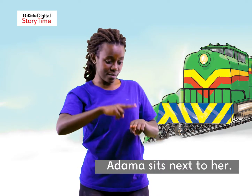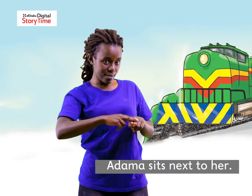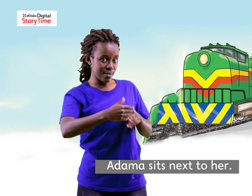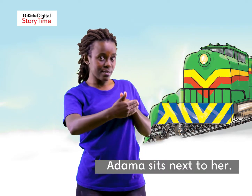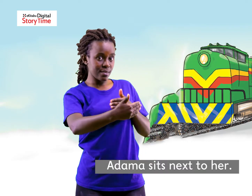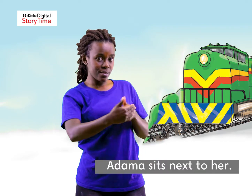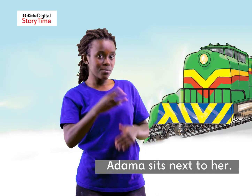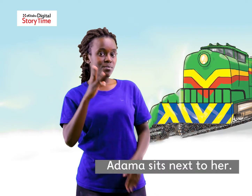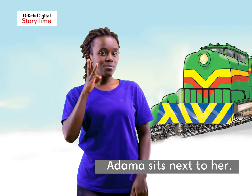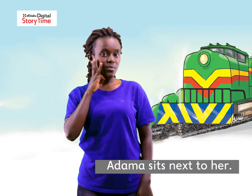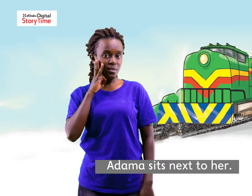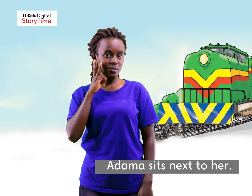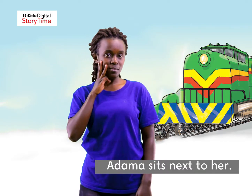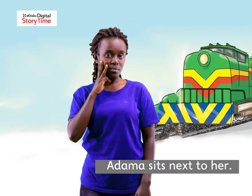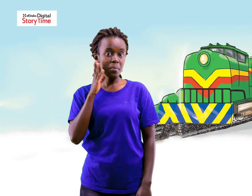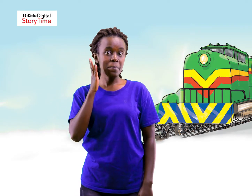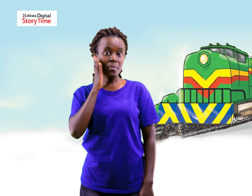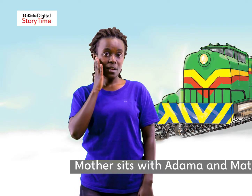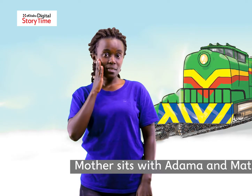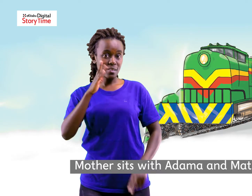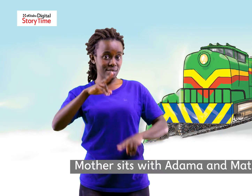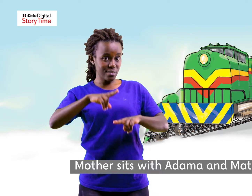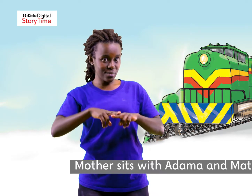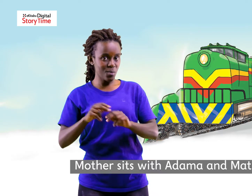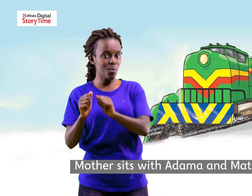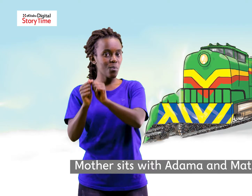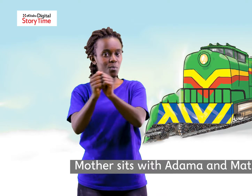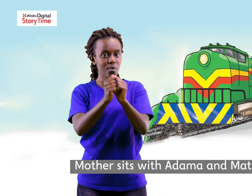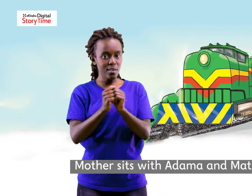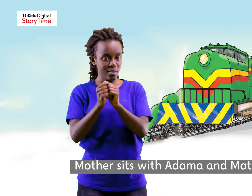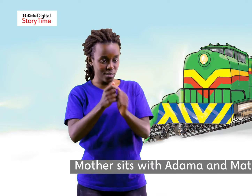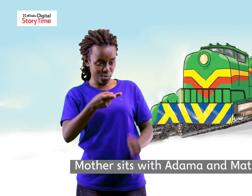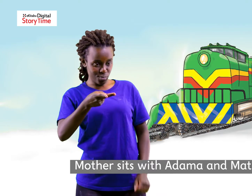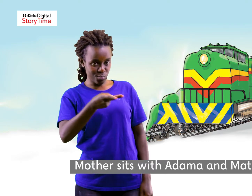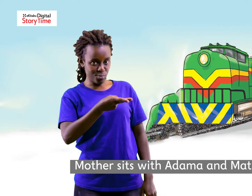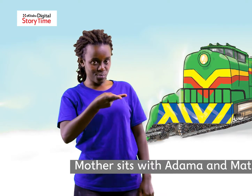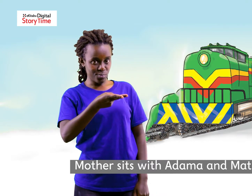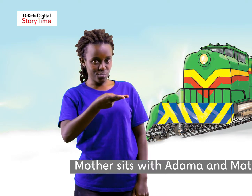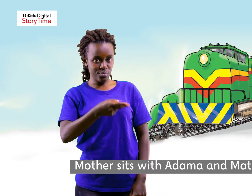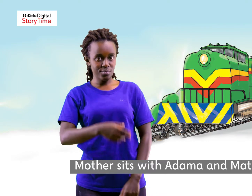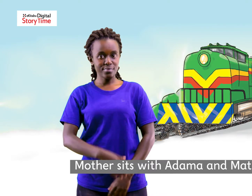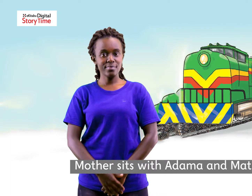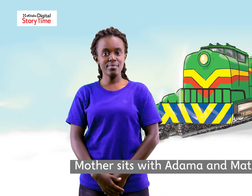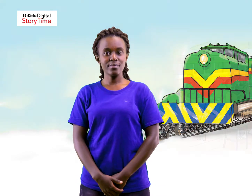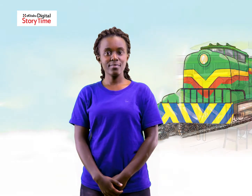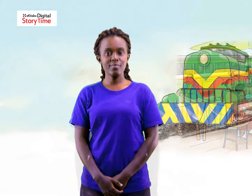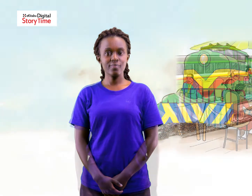Adama sits next to her. Mother sits with Adama and Matu.